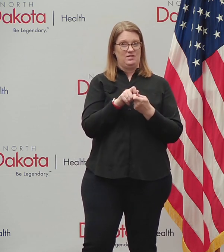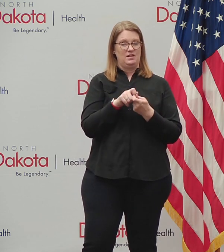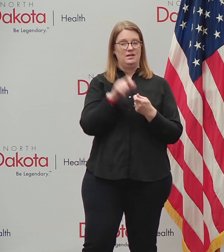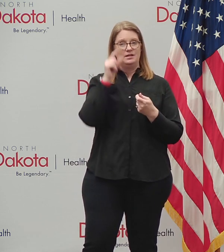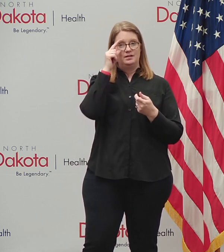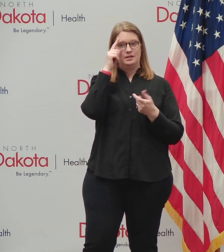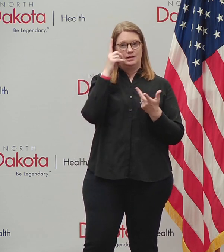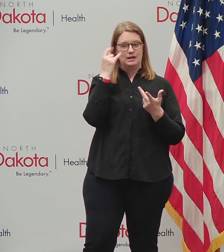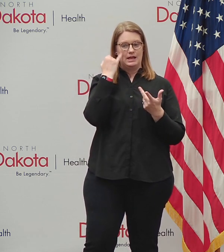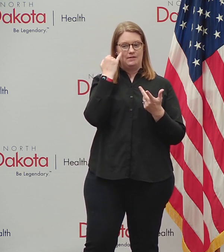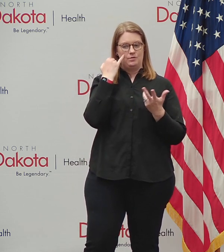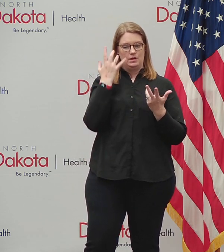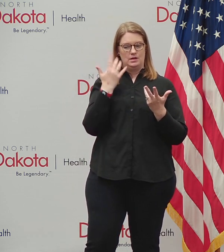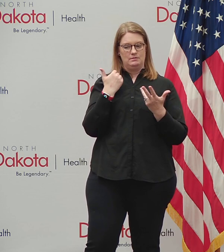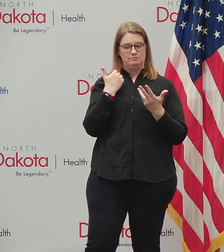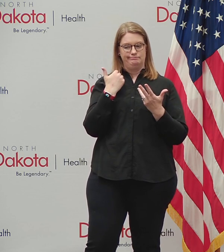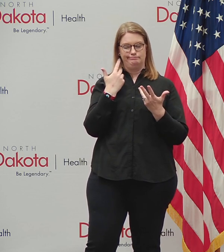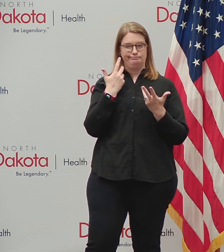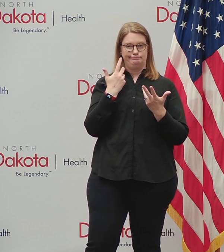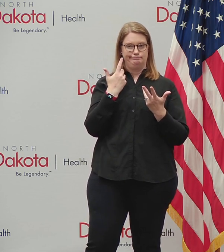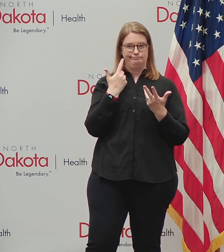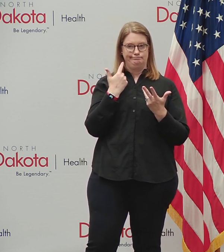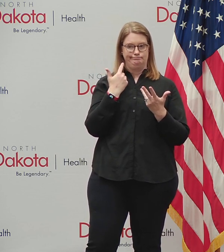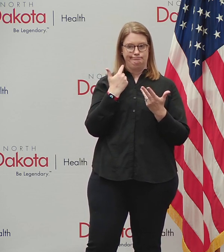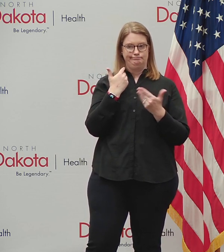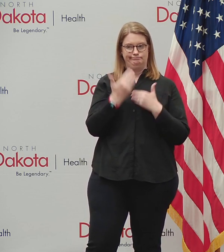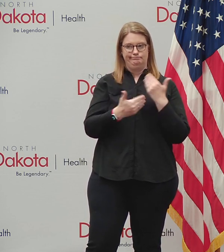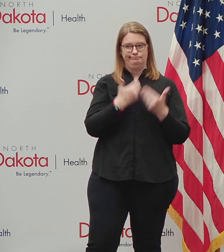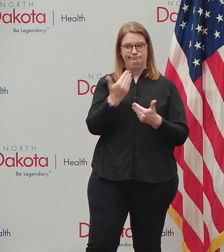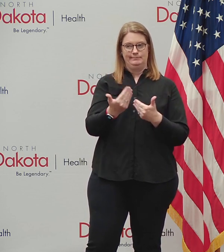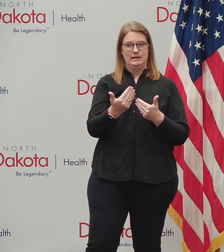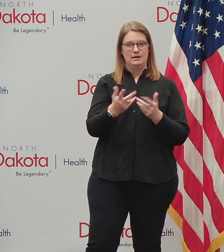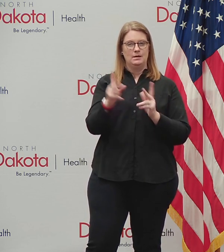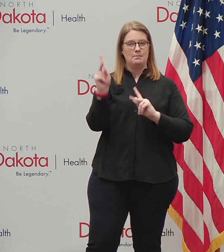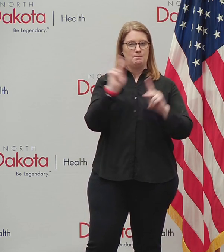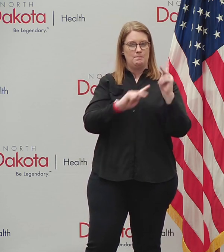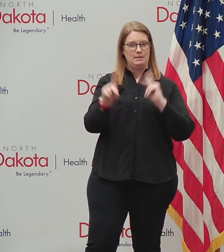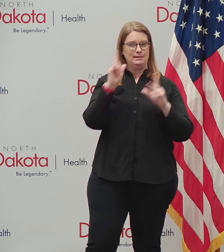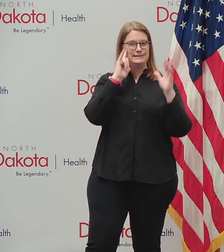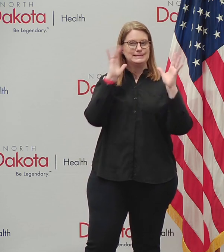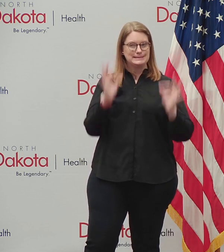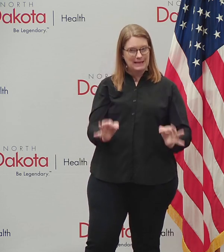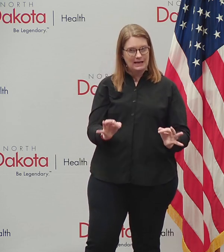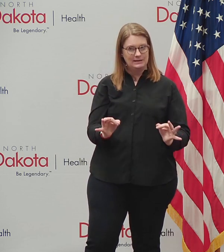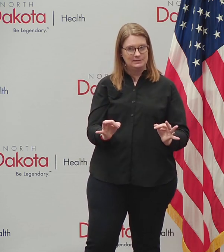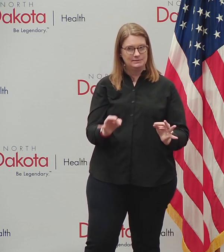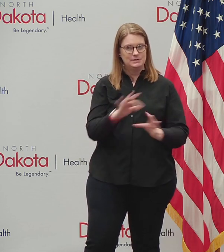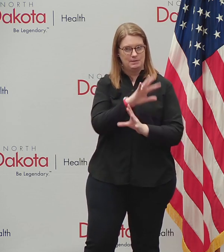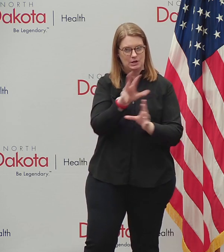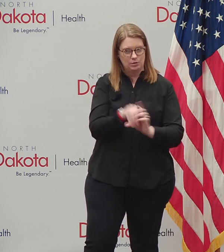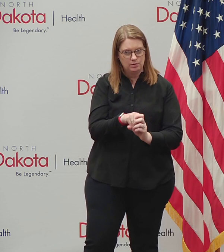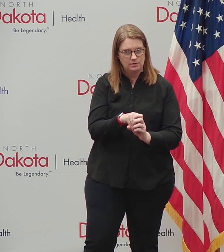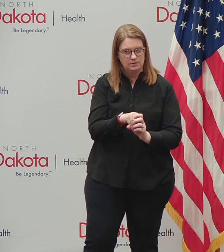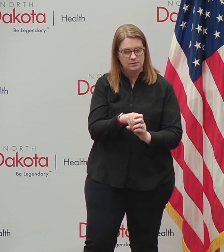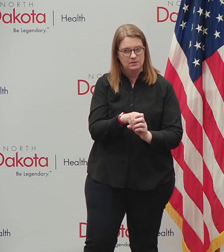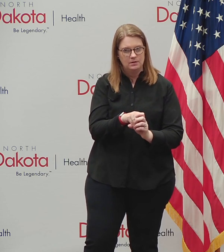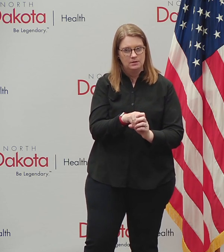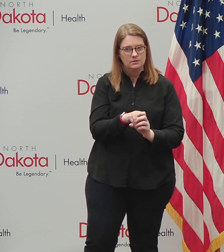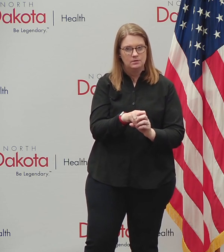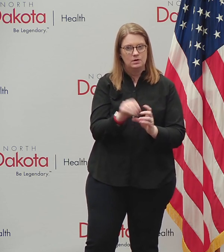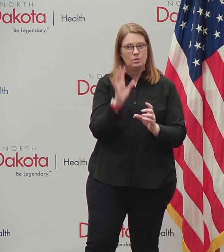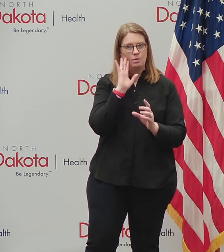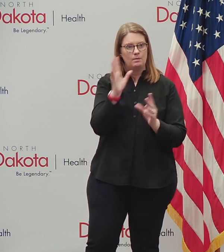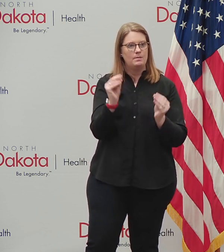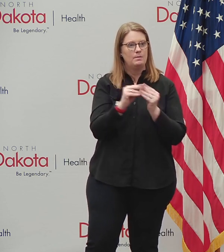the solution being coming from the, from people choosing to be part of the solution. We will be stronger coming out the